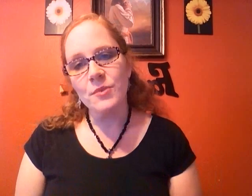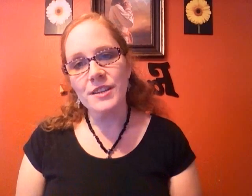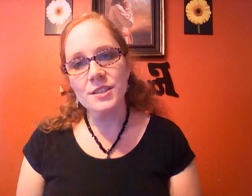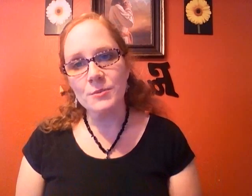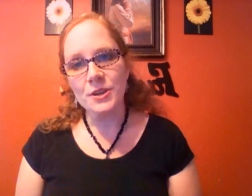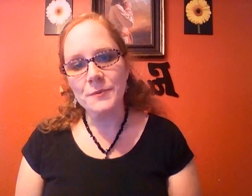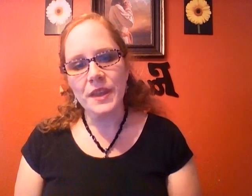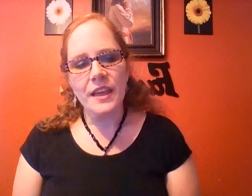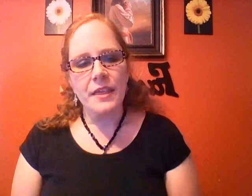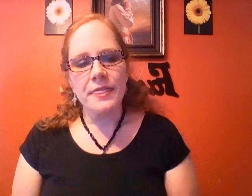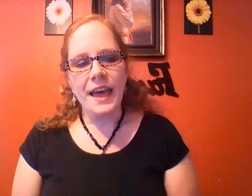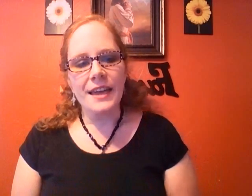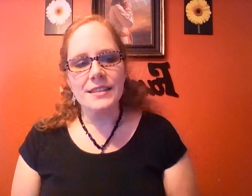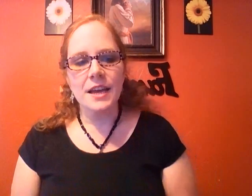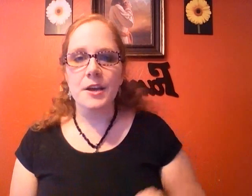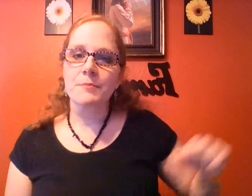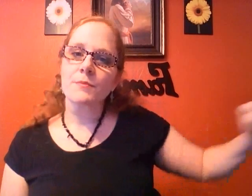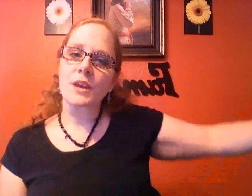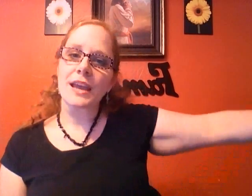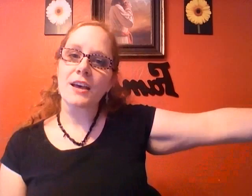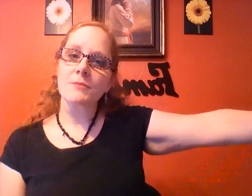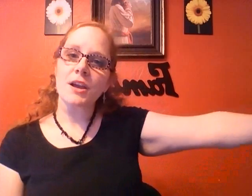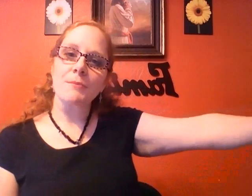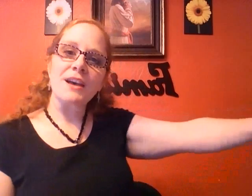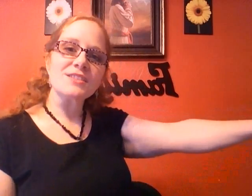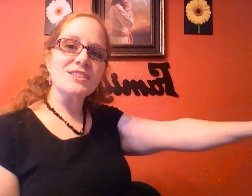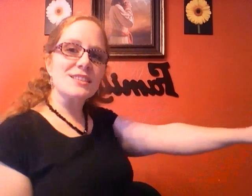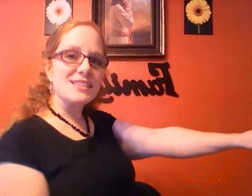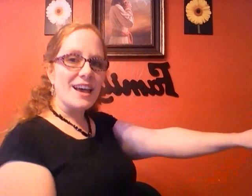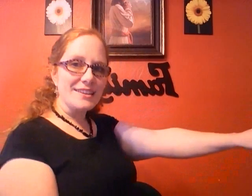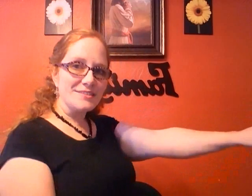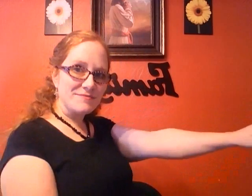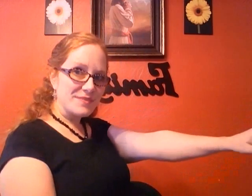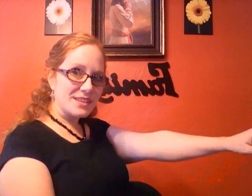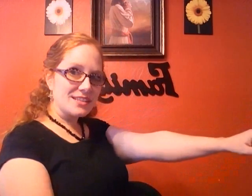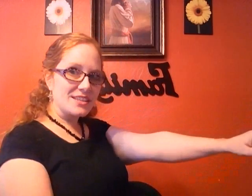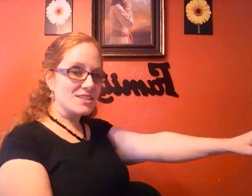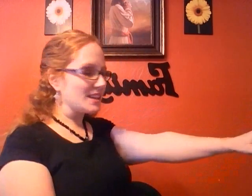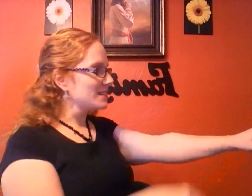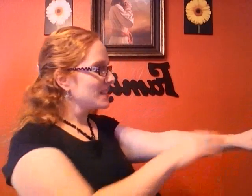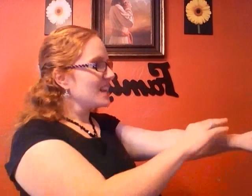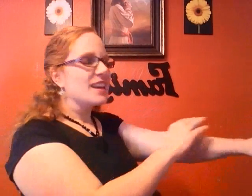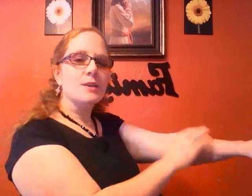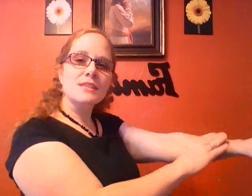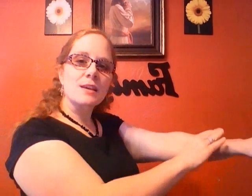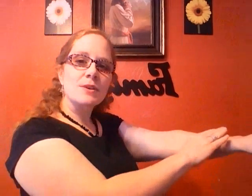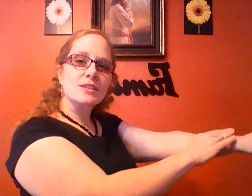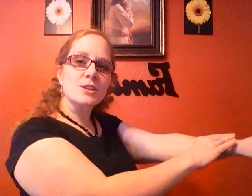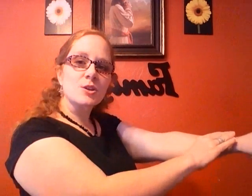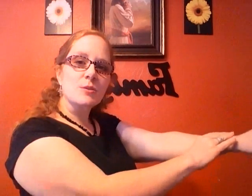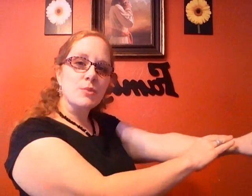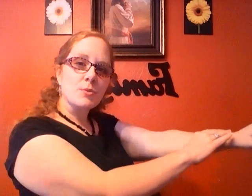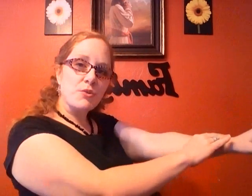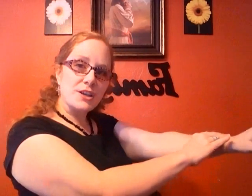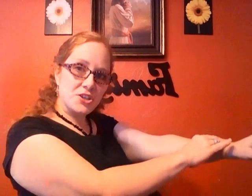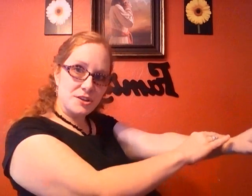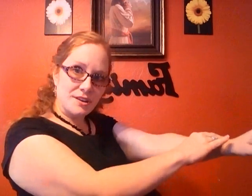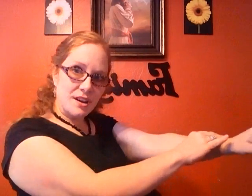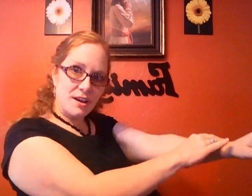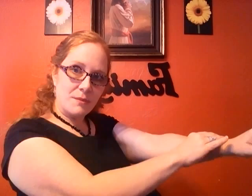brain tumor that when I held my arm out to the side such as this he was able to put pressure on